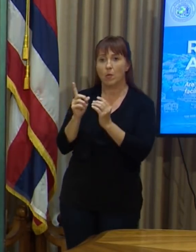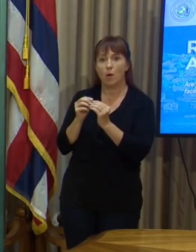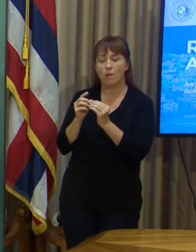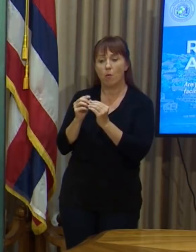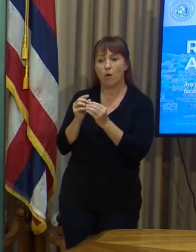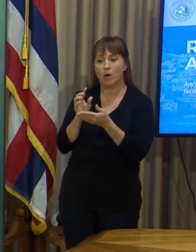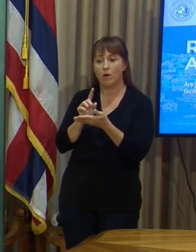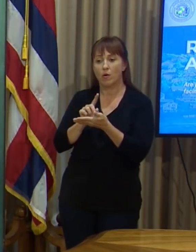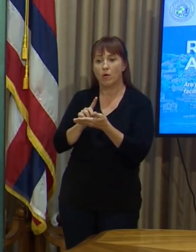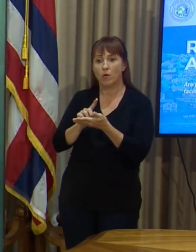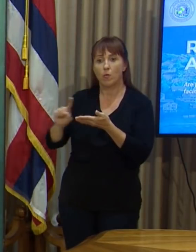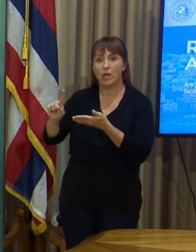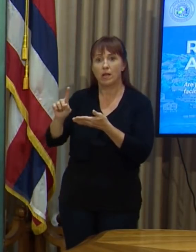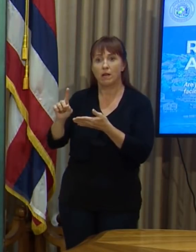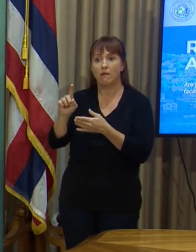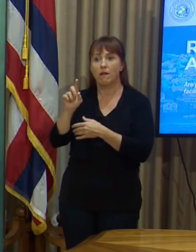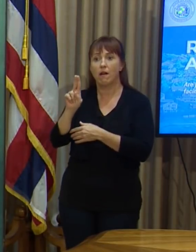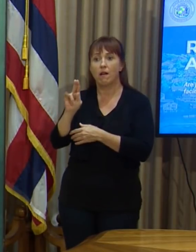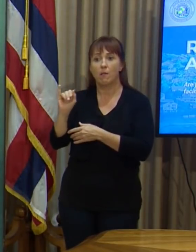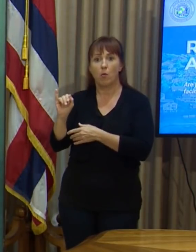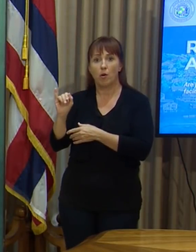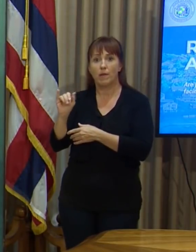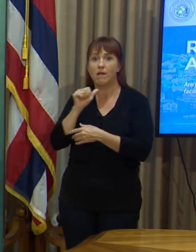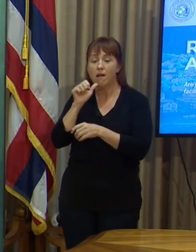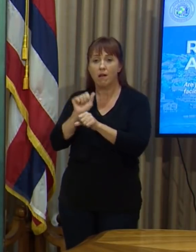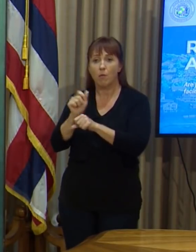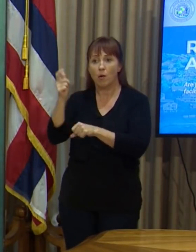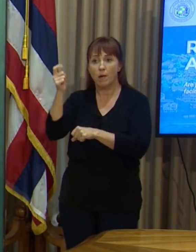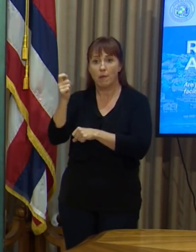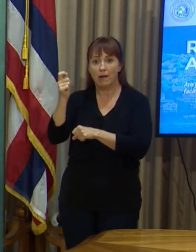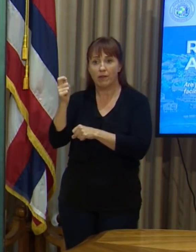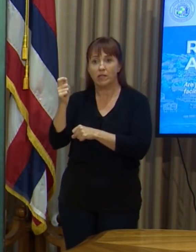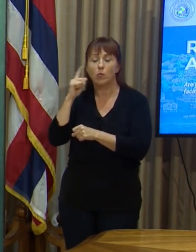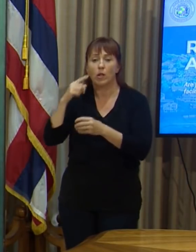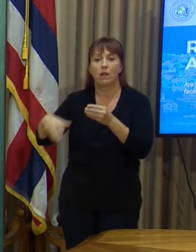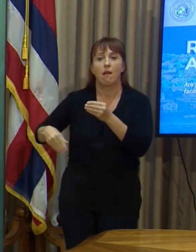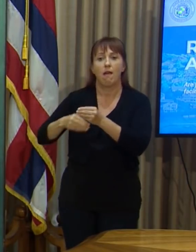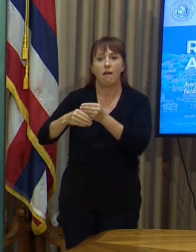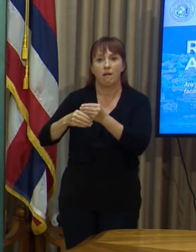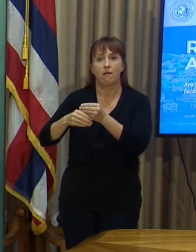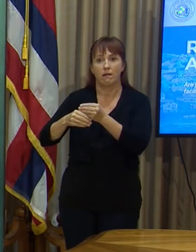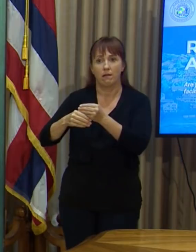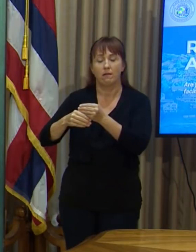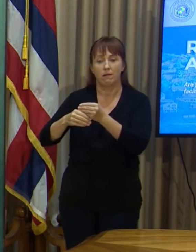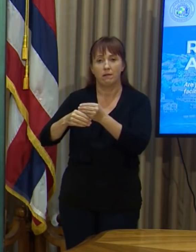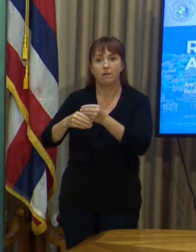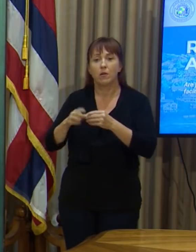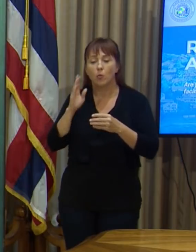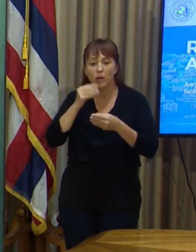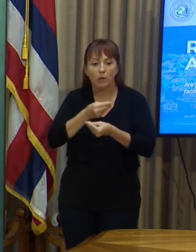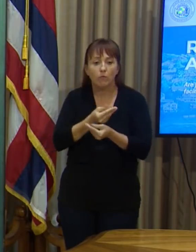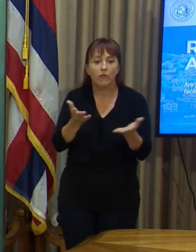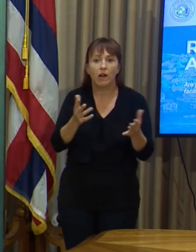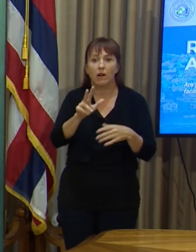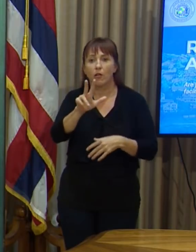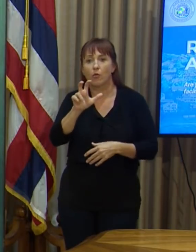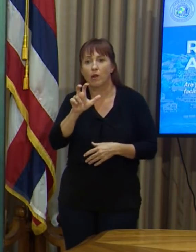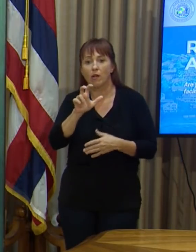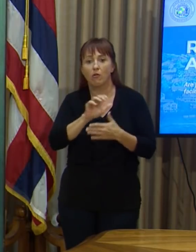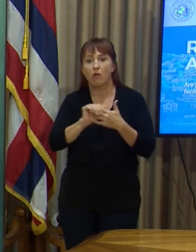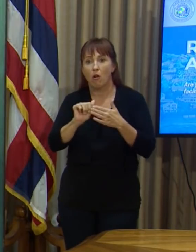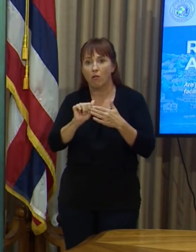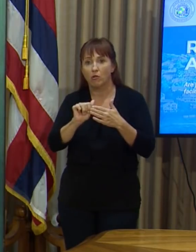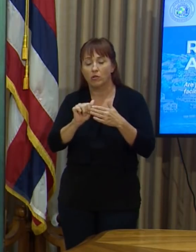week of unemployment benefits will be provided. So we will be able to provide 300